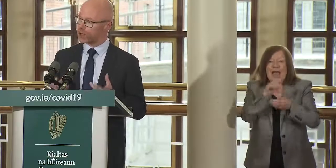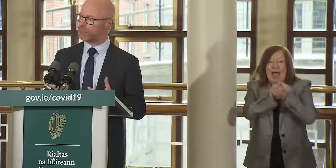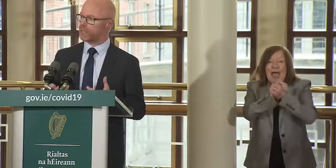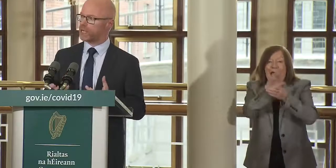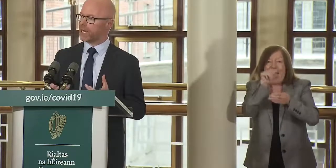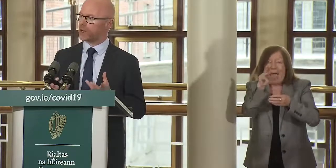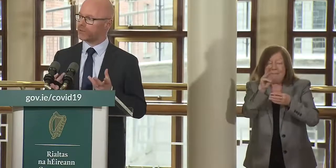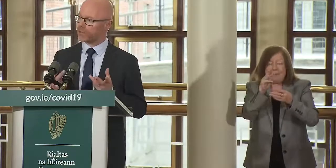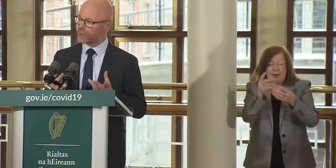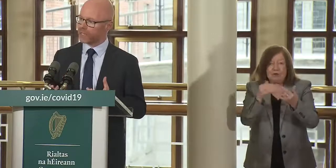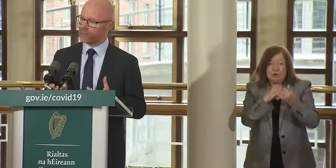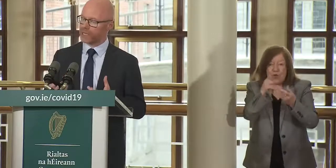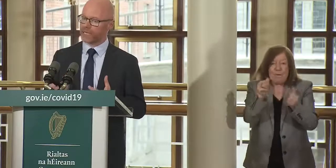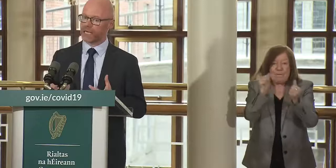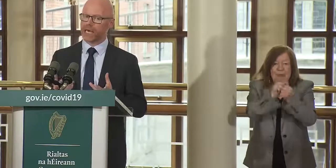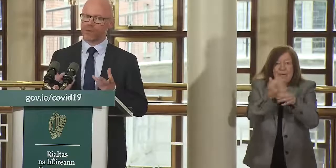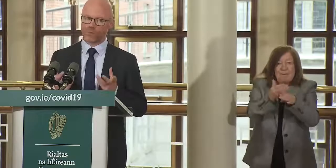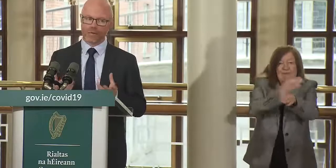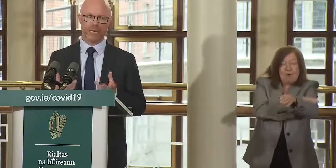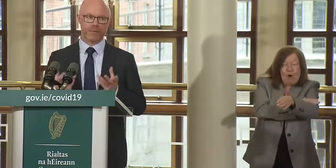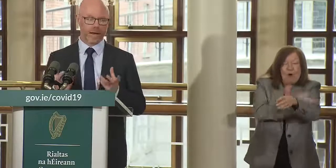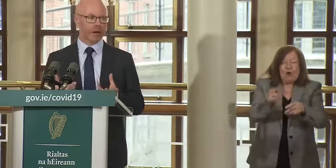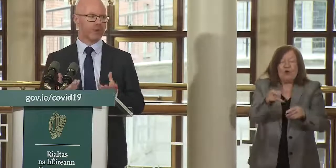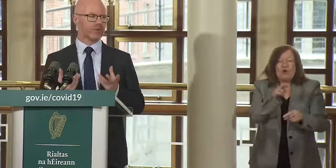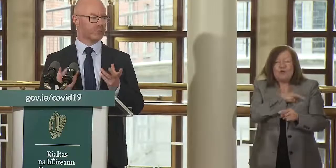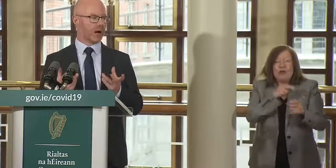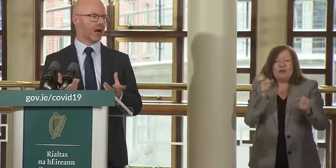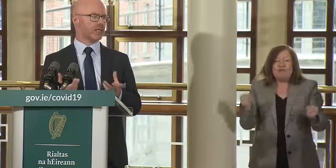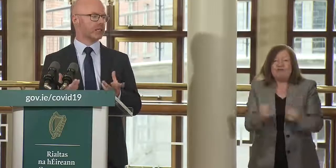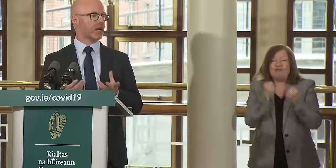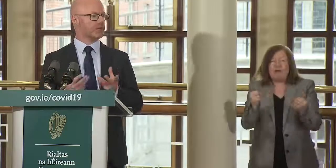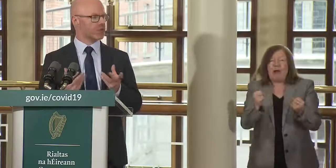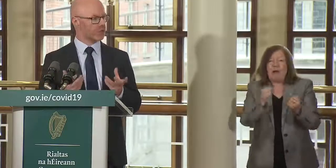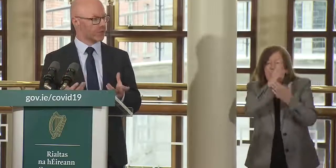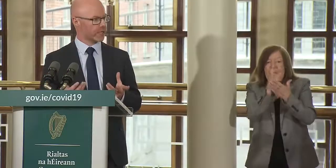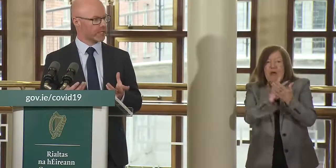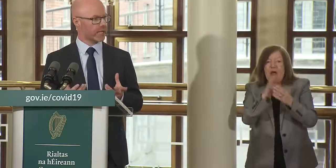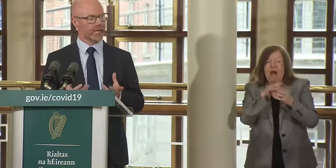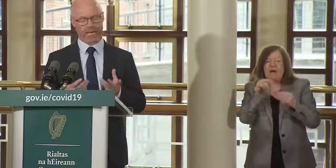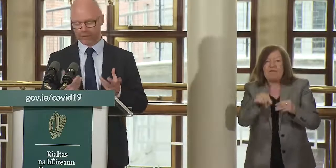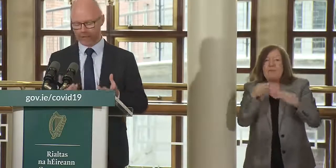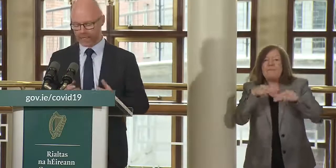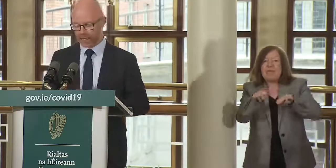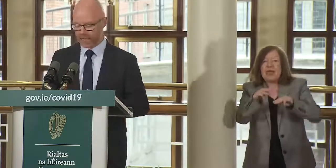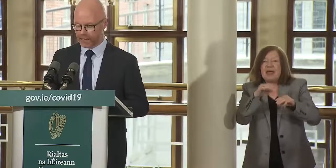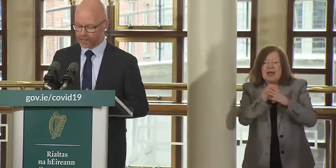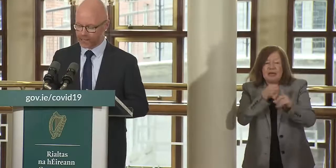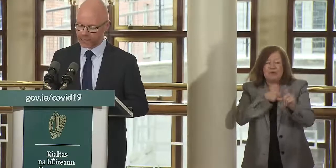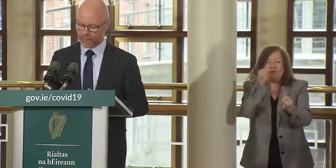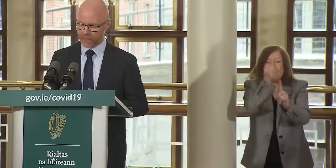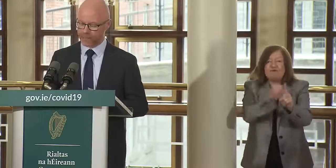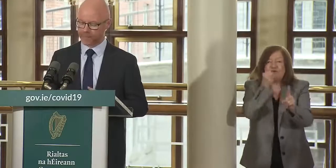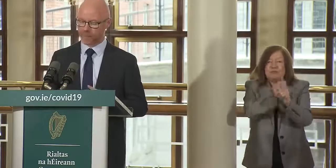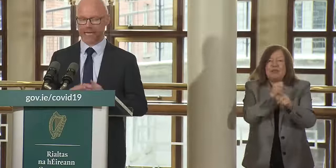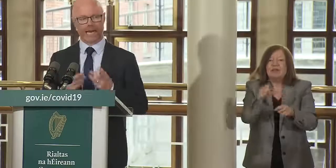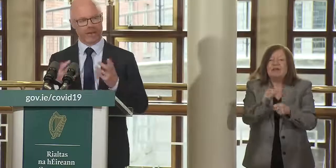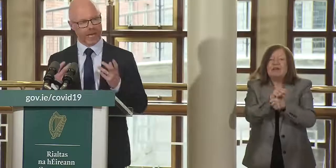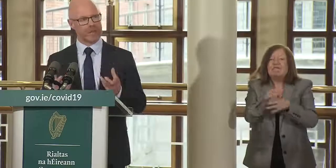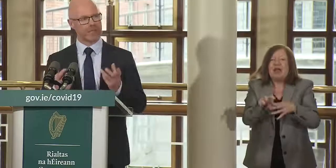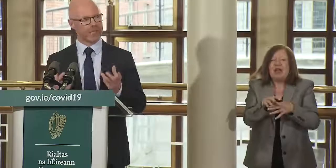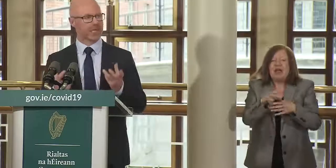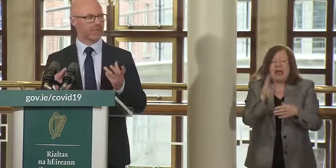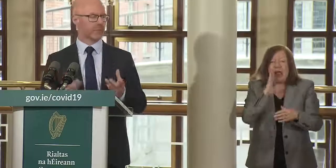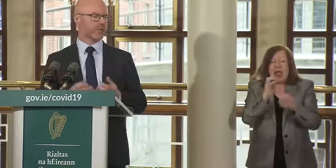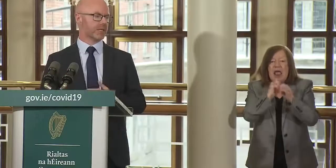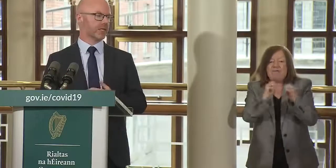could be and hopefully will be a really powerful part of the toolkit in fighting this disease it